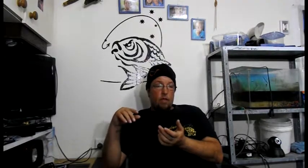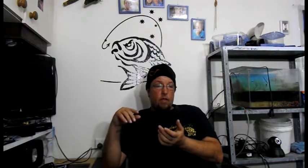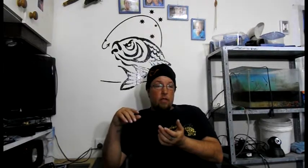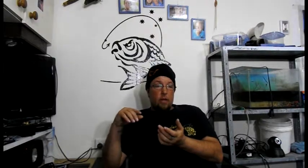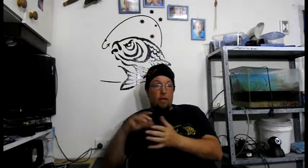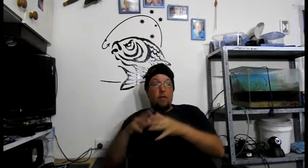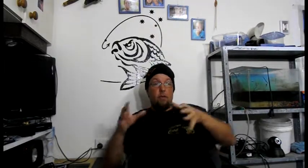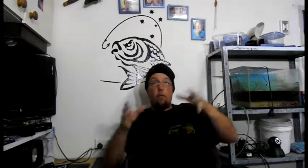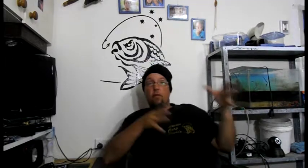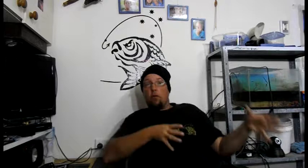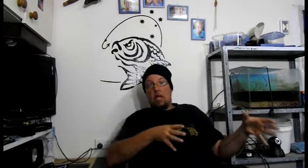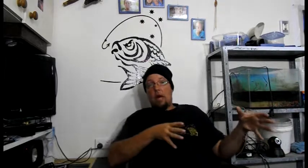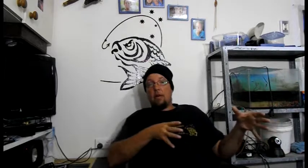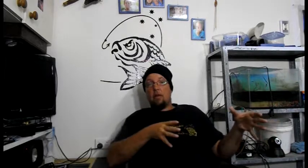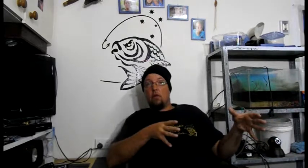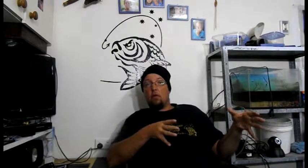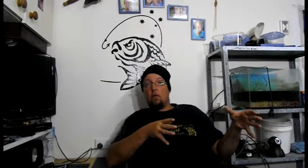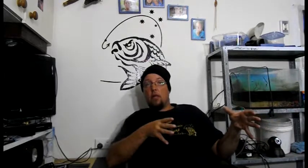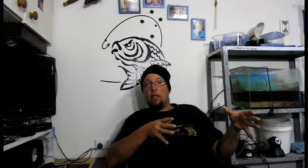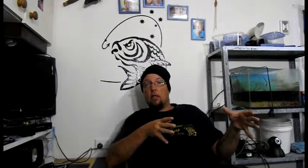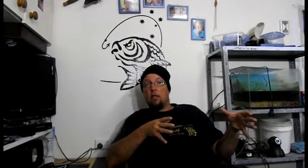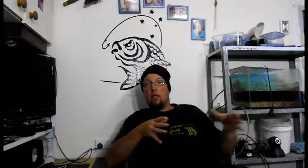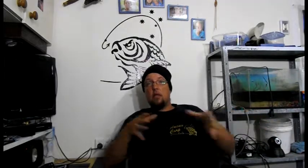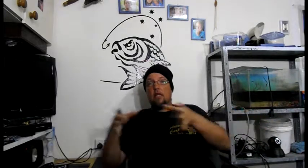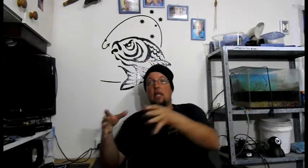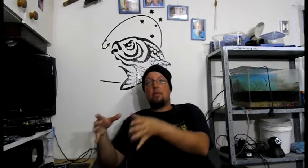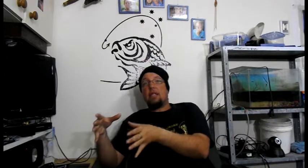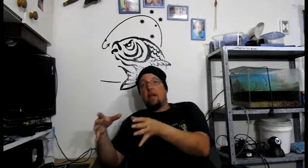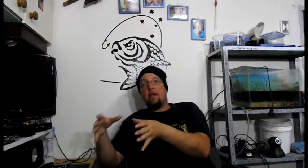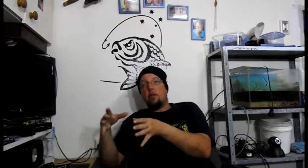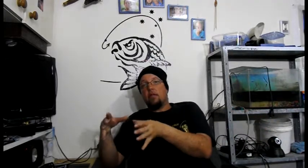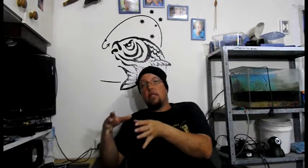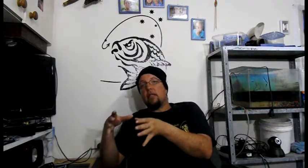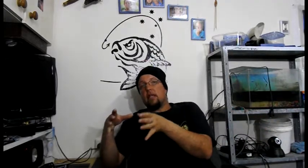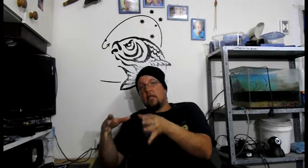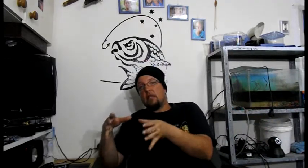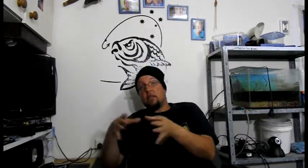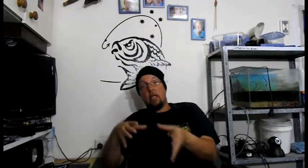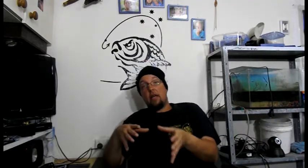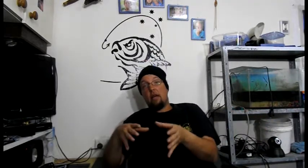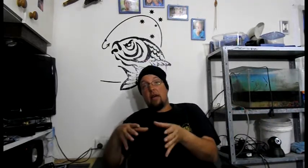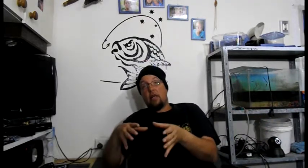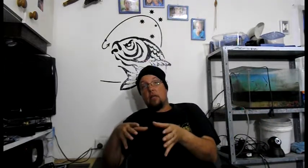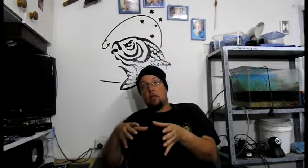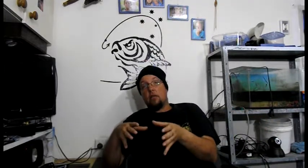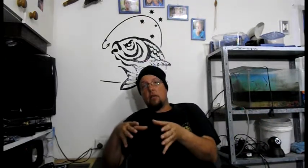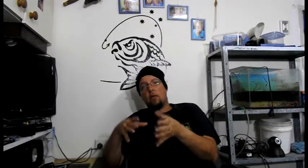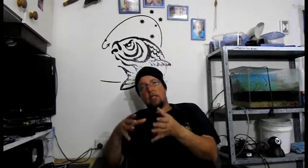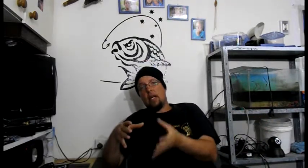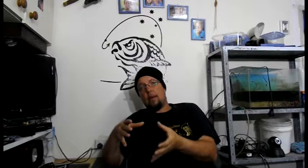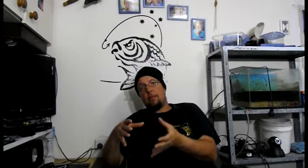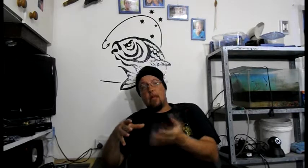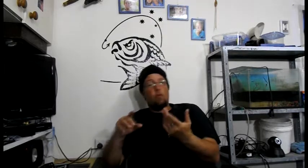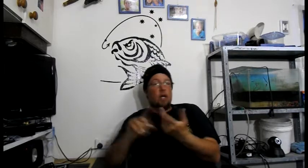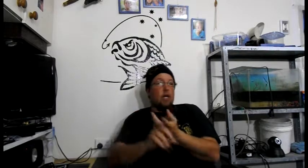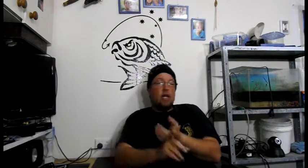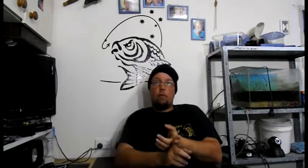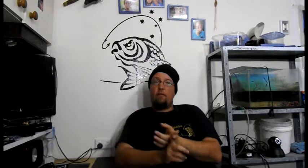So if you remove all the carp out of these waterways. There's going to be nothing else in there to eat the mosquito larvae. So what's going to happen then? We're going to end up with